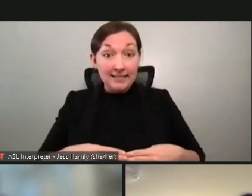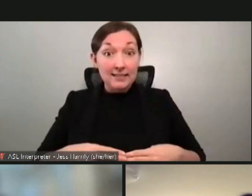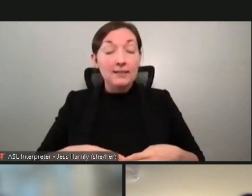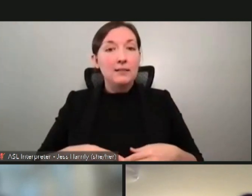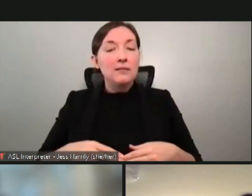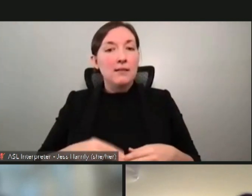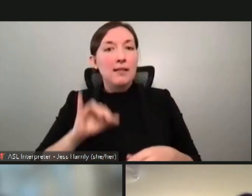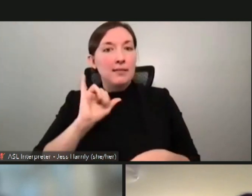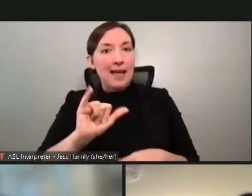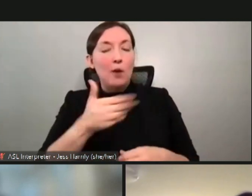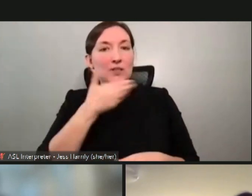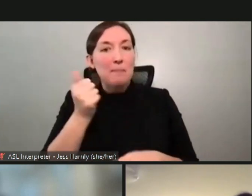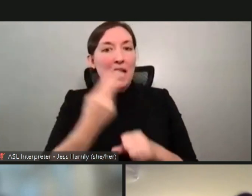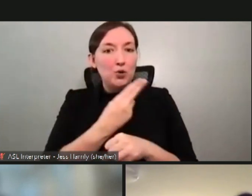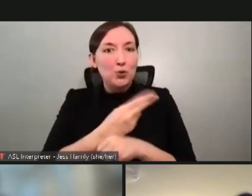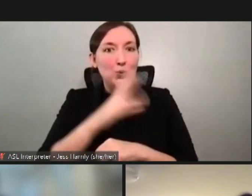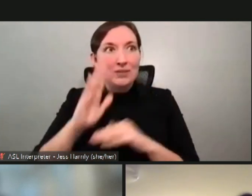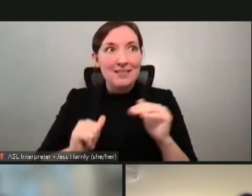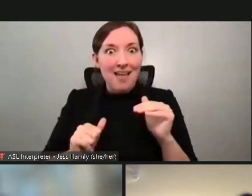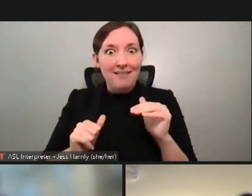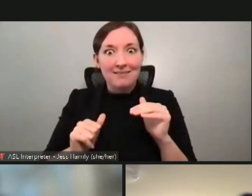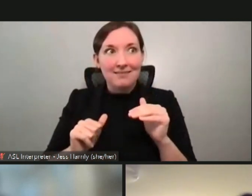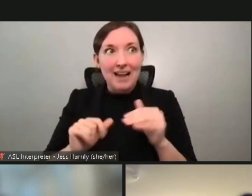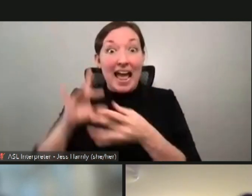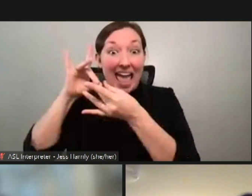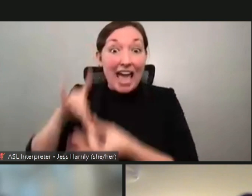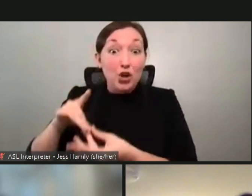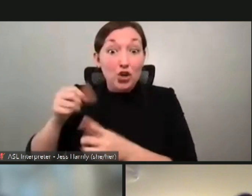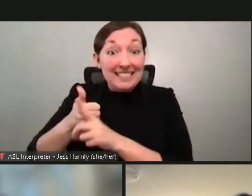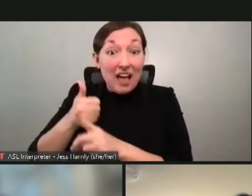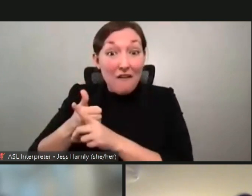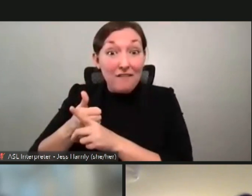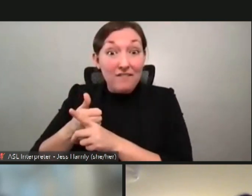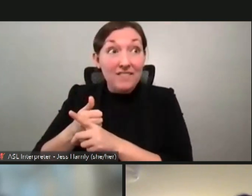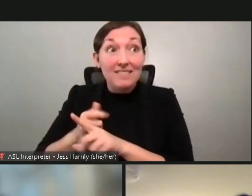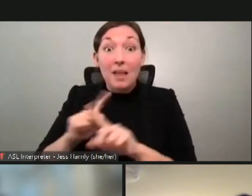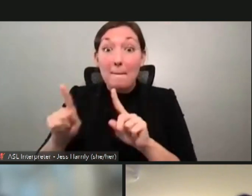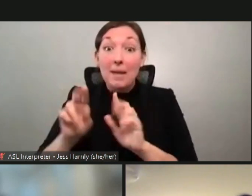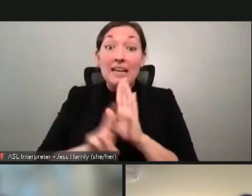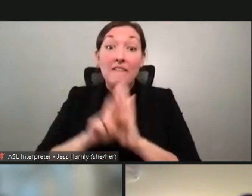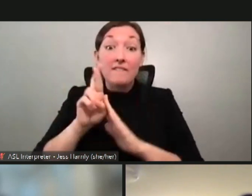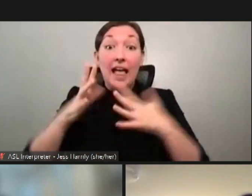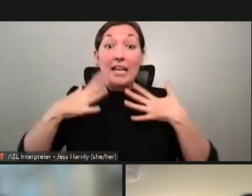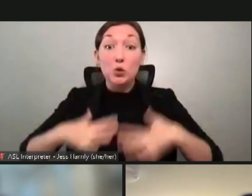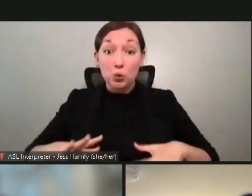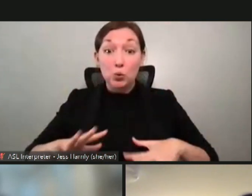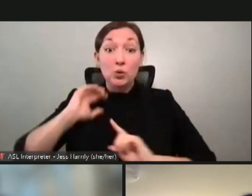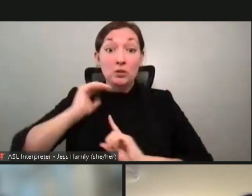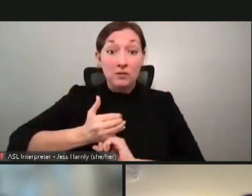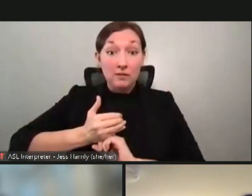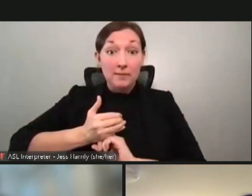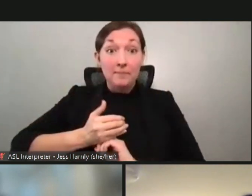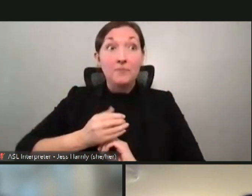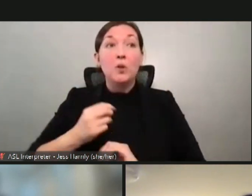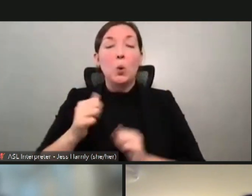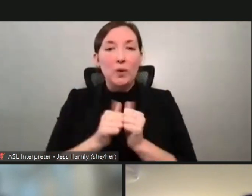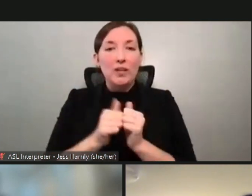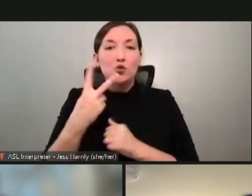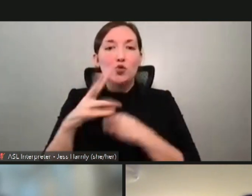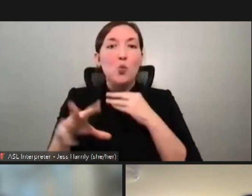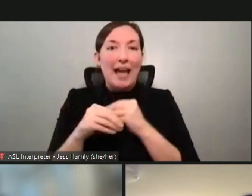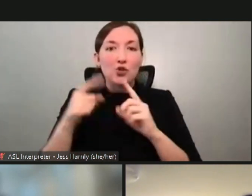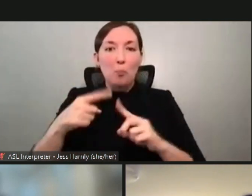greater use than actually an anchor, which is quite simply a flight suit with an additional two points of harnessing.